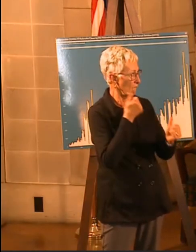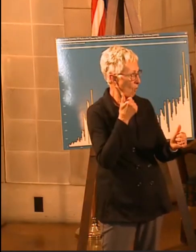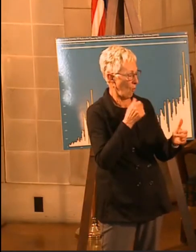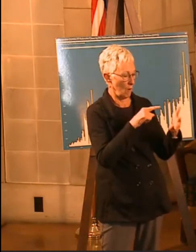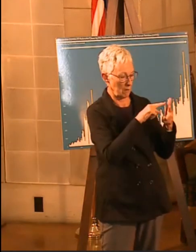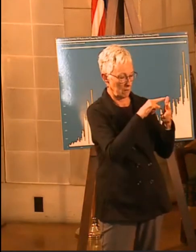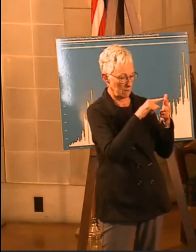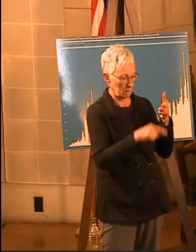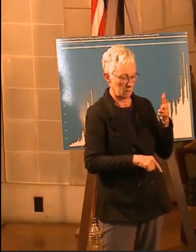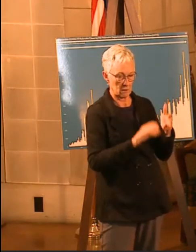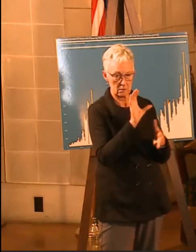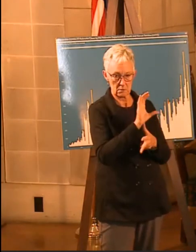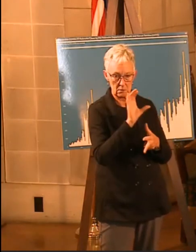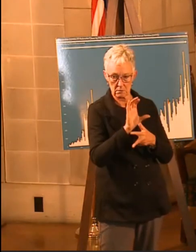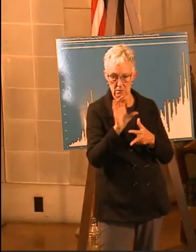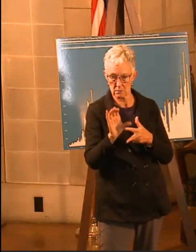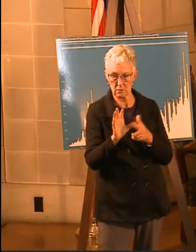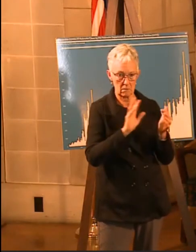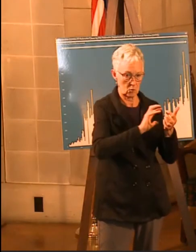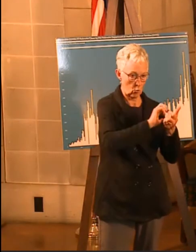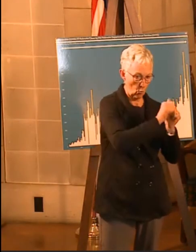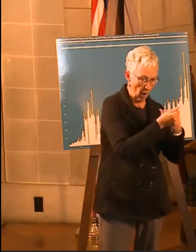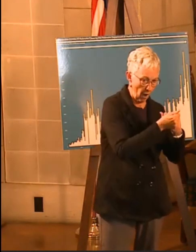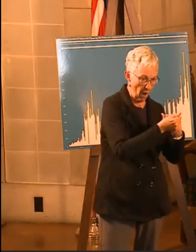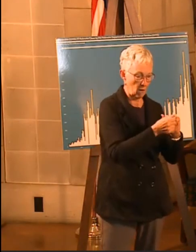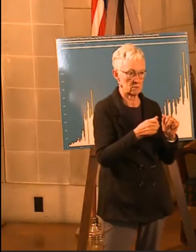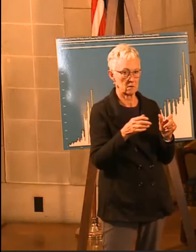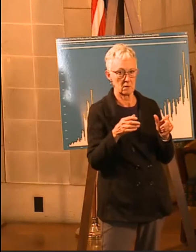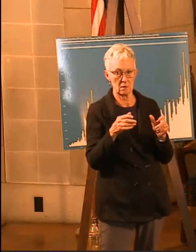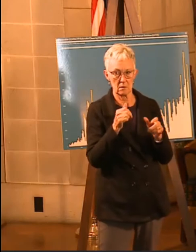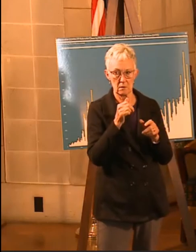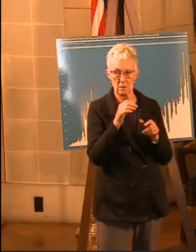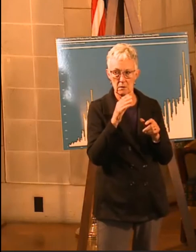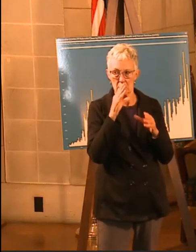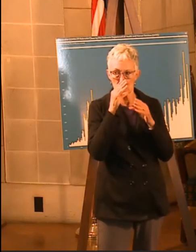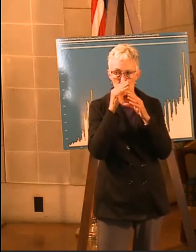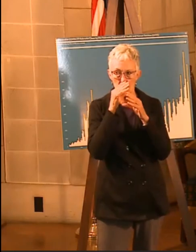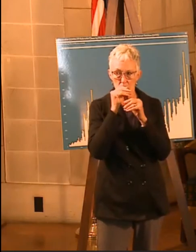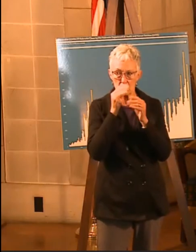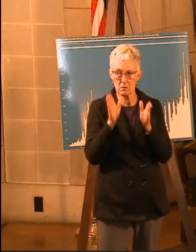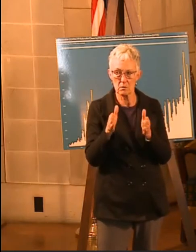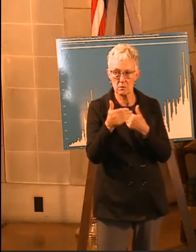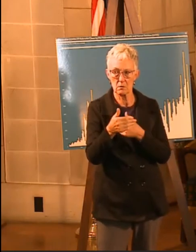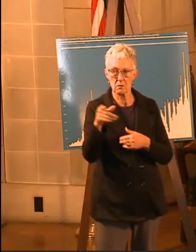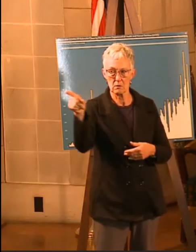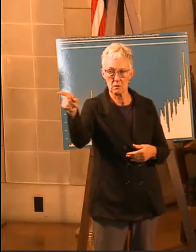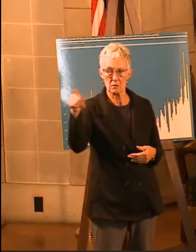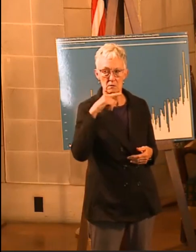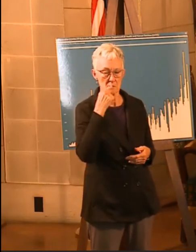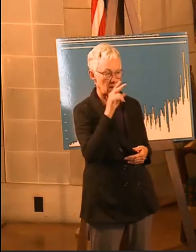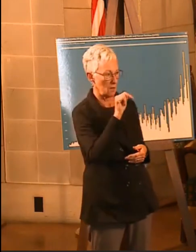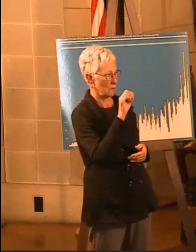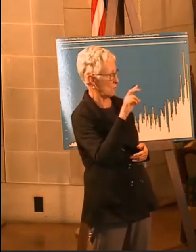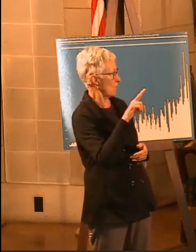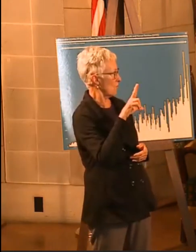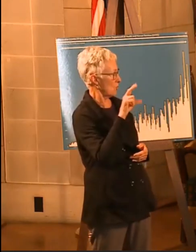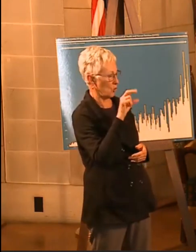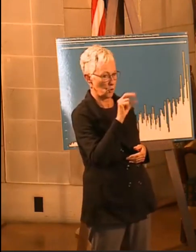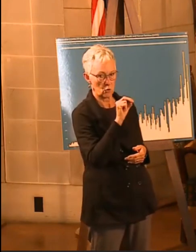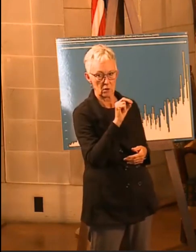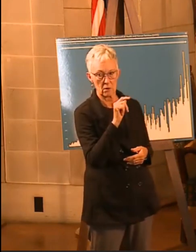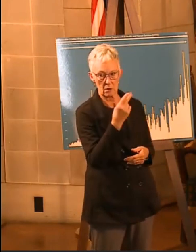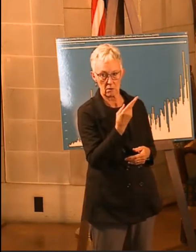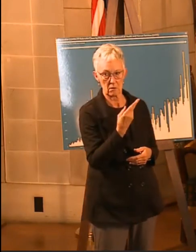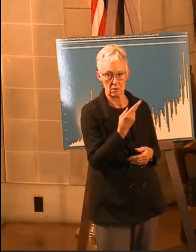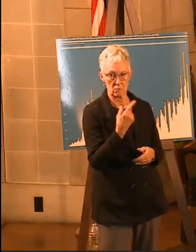crowds, those confined spaces. Matt, do you have the answer that I'm looking for? November 30th. November 30th. Okay, so it's going to go through